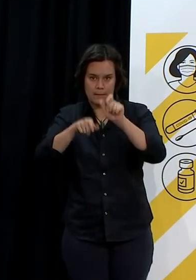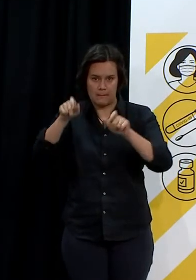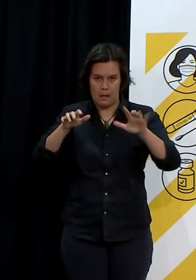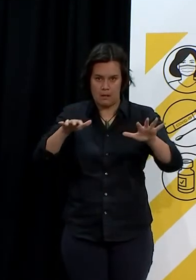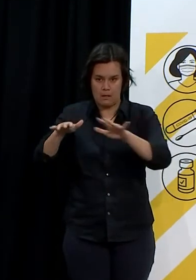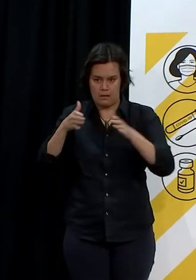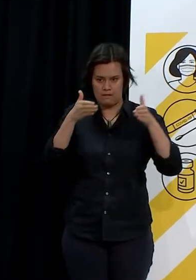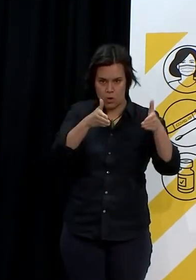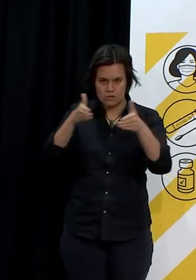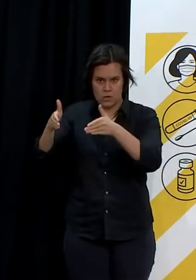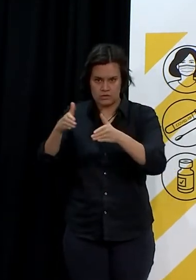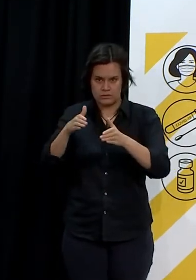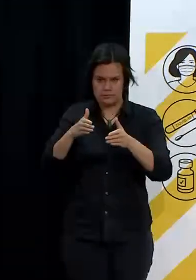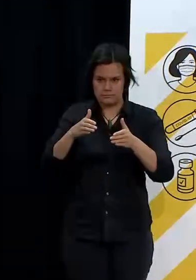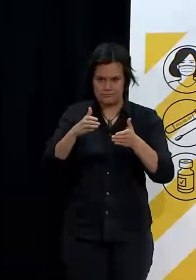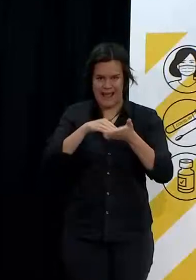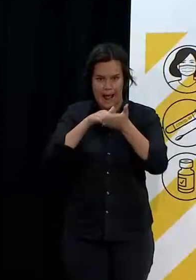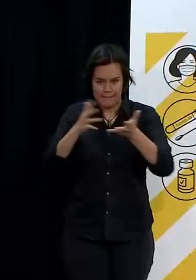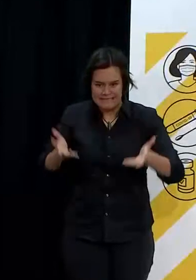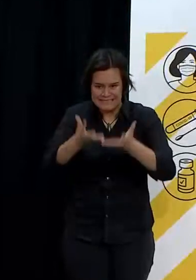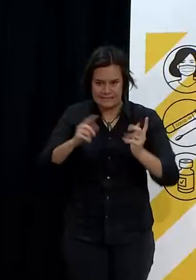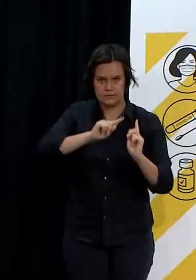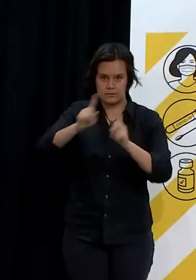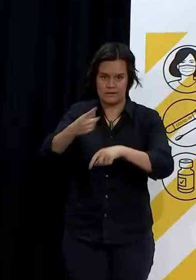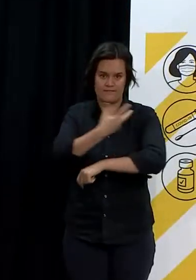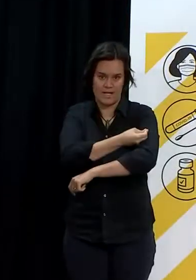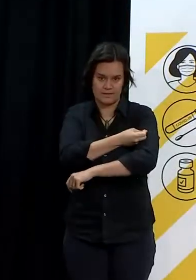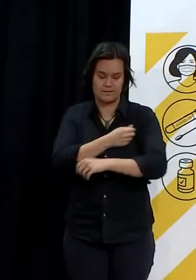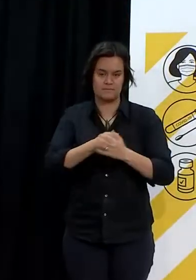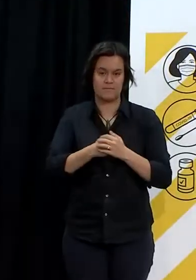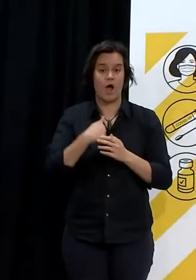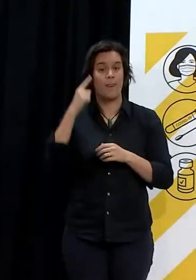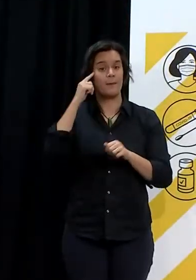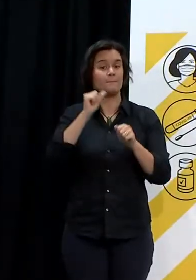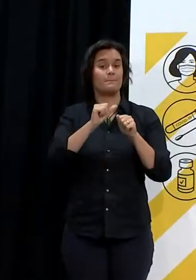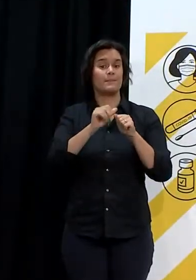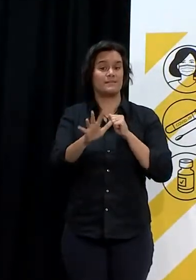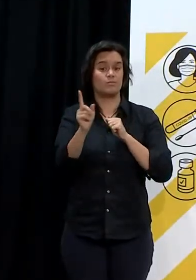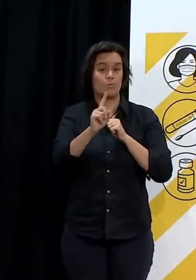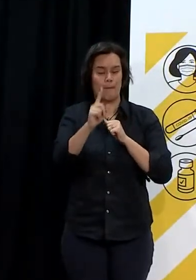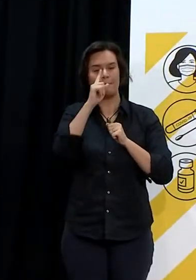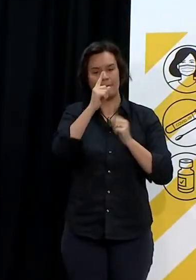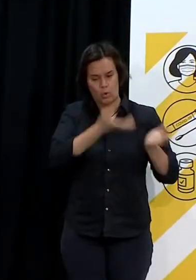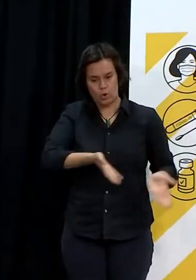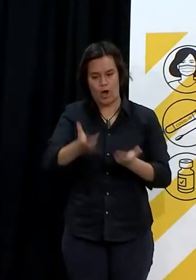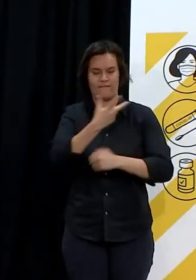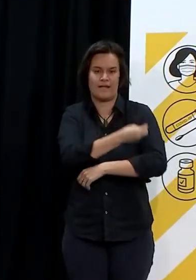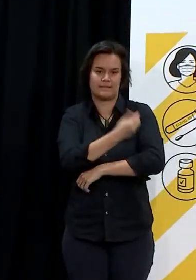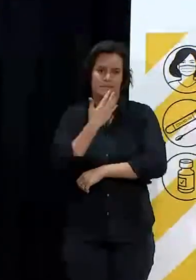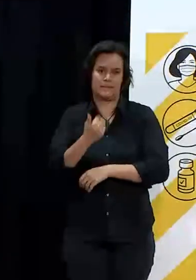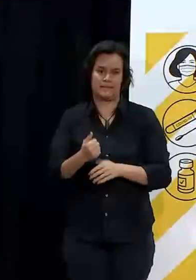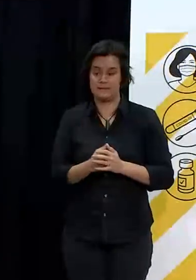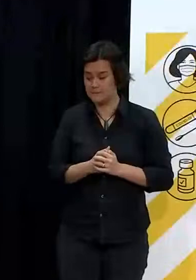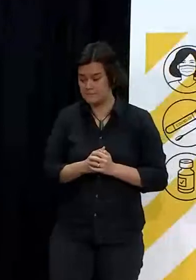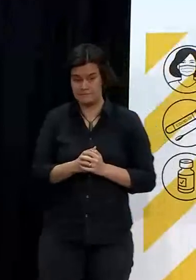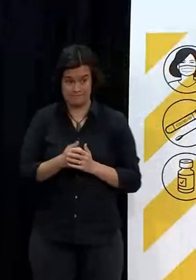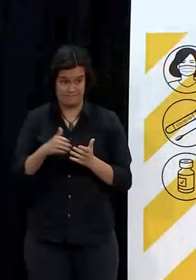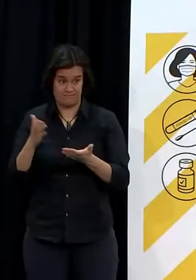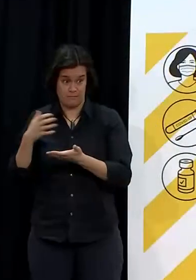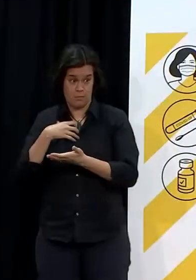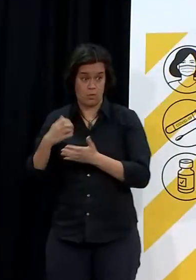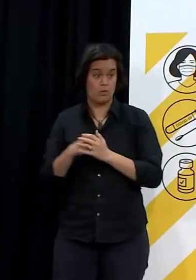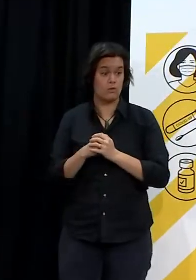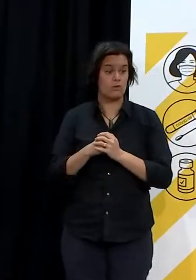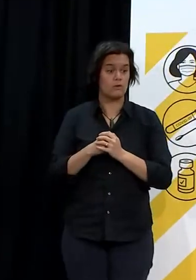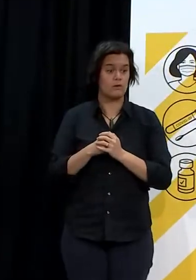message to the Maori population is come forward and make yourself available for the vaccine. Anything further for mentioning